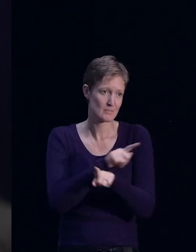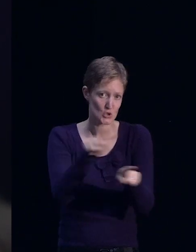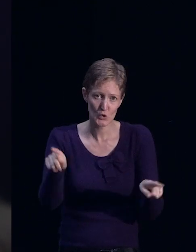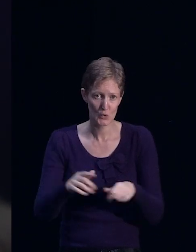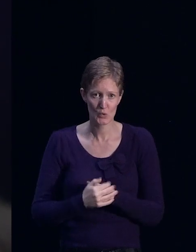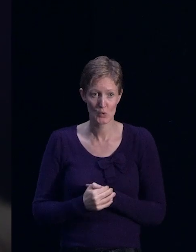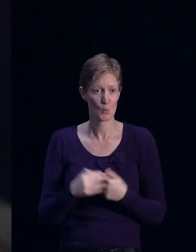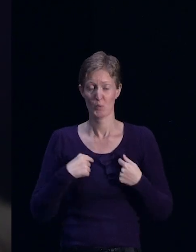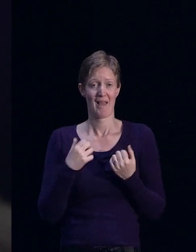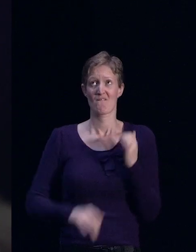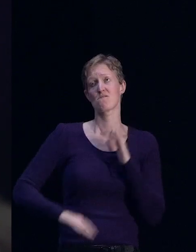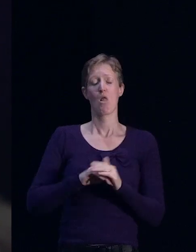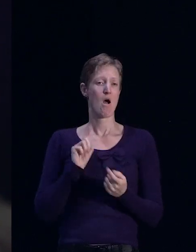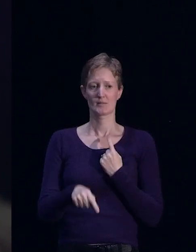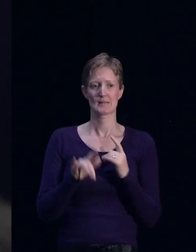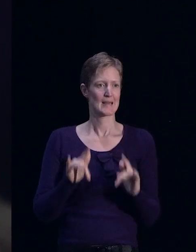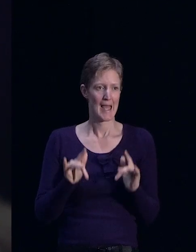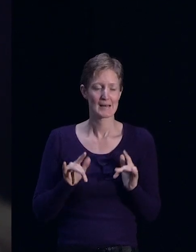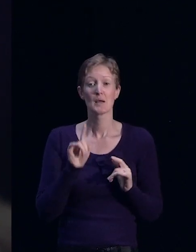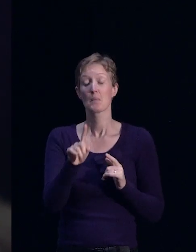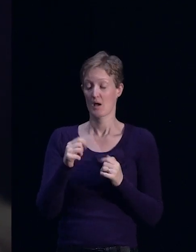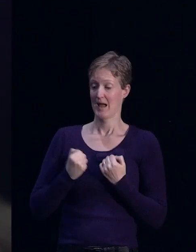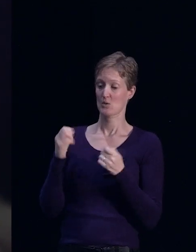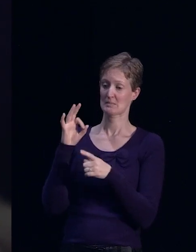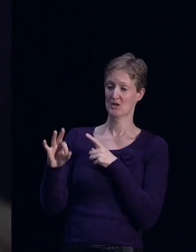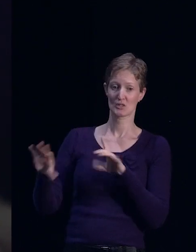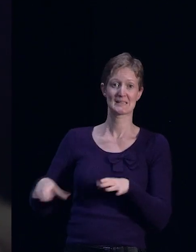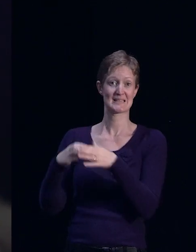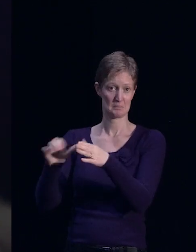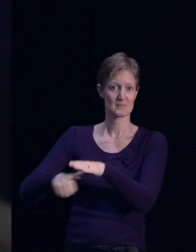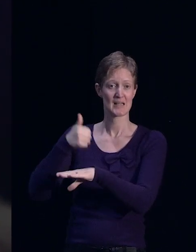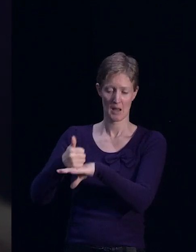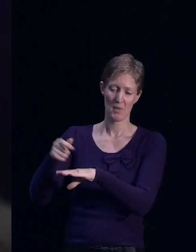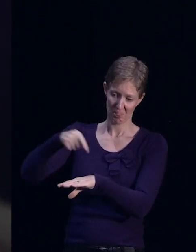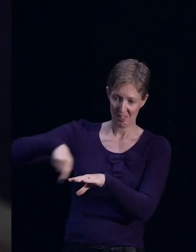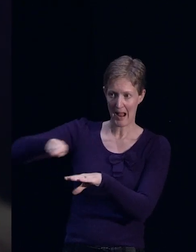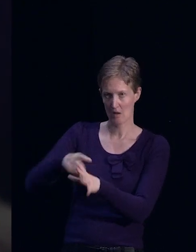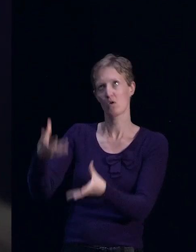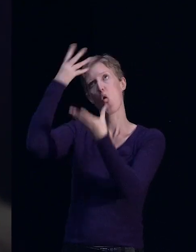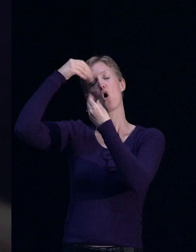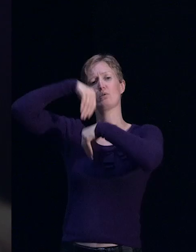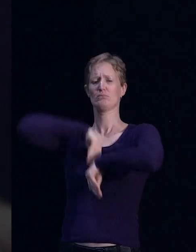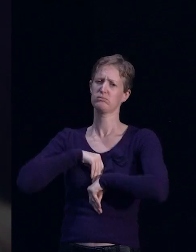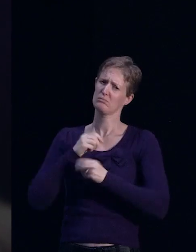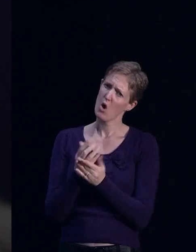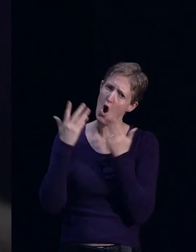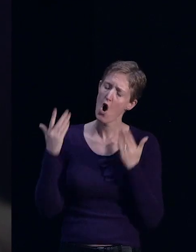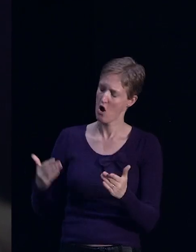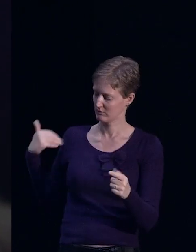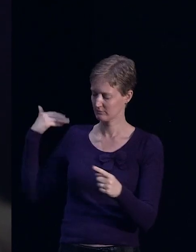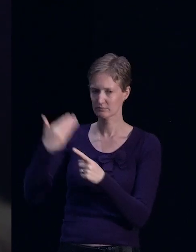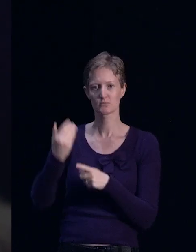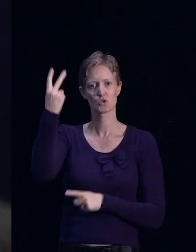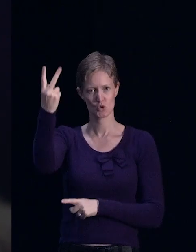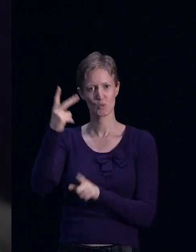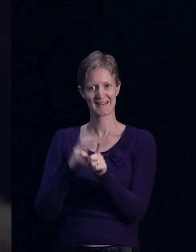one's got all the answers, but in terms of the specialist teams that we've got set up, they, they have learned a huge amount in the last two years